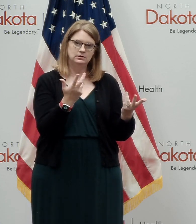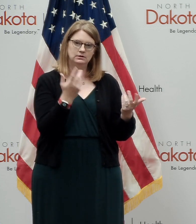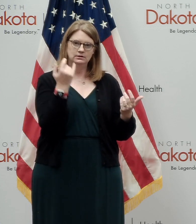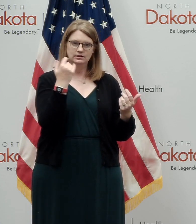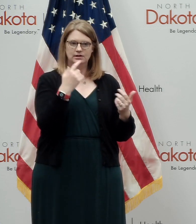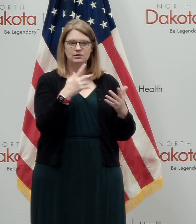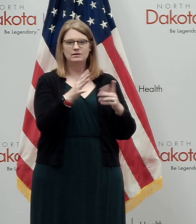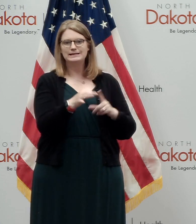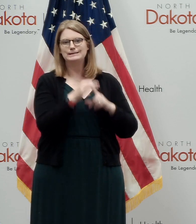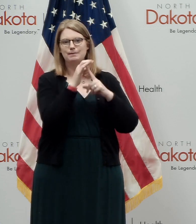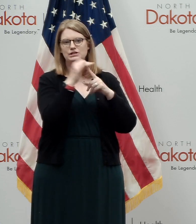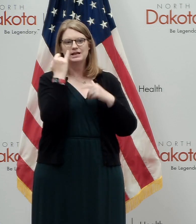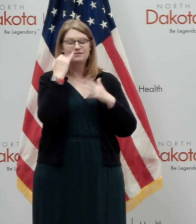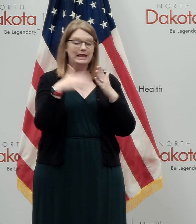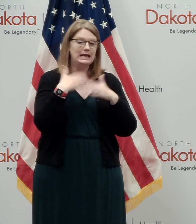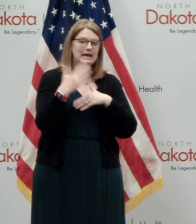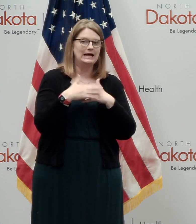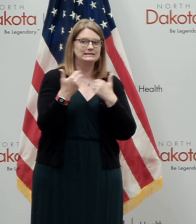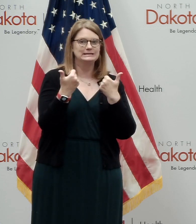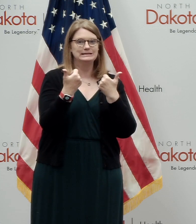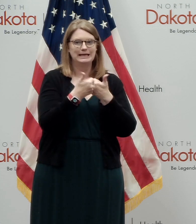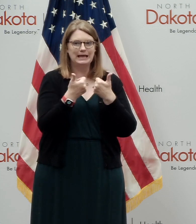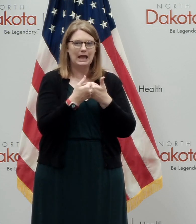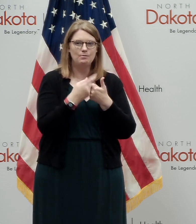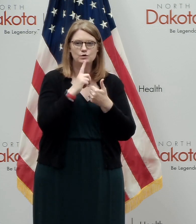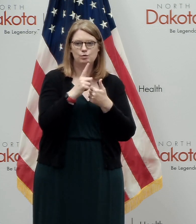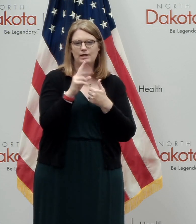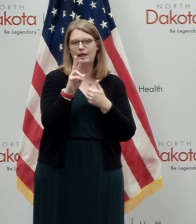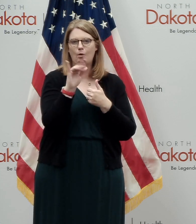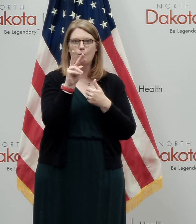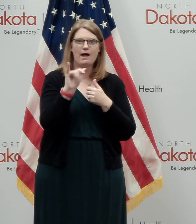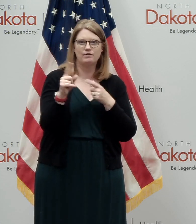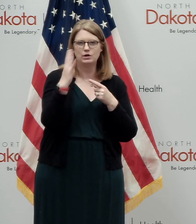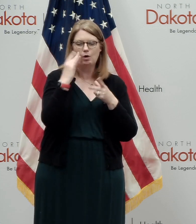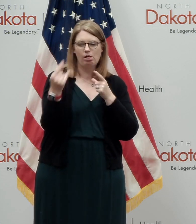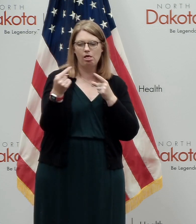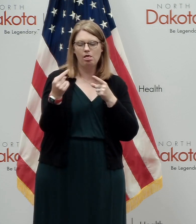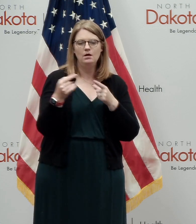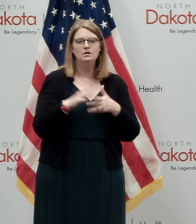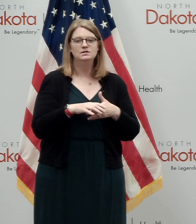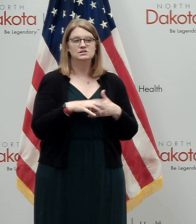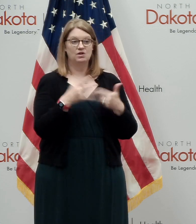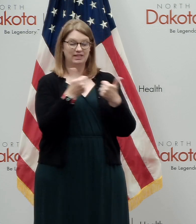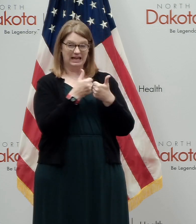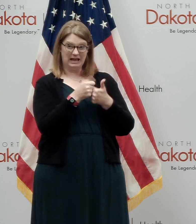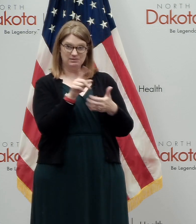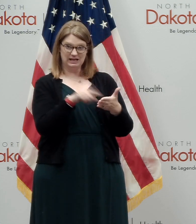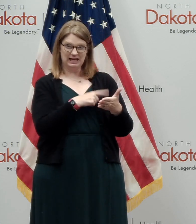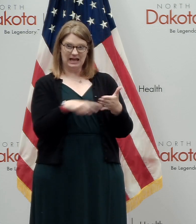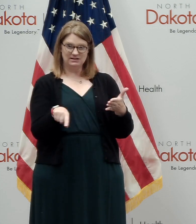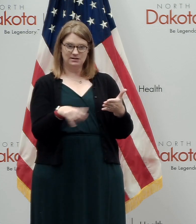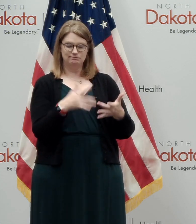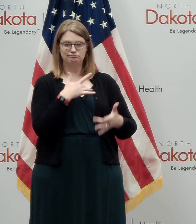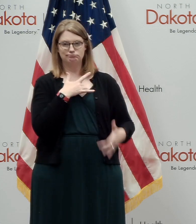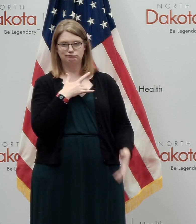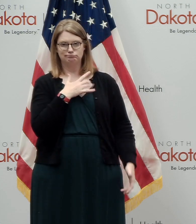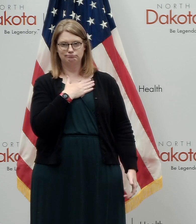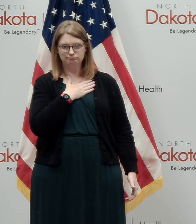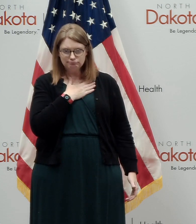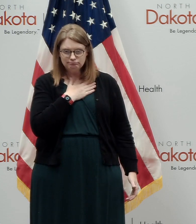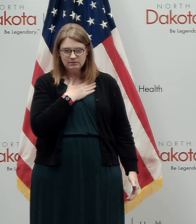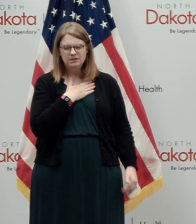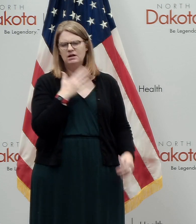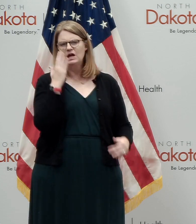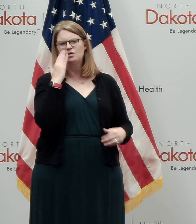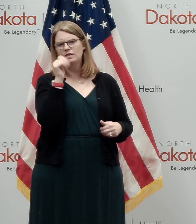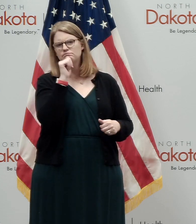rival coming up or a rival game. And so, uh, I really feel for the, for the, for these games are getting canceled for kids that that's a loss. Uh, but I know that they'll get